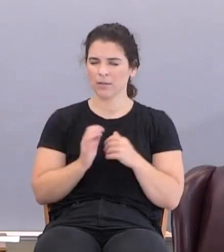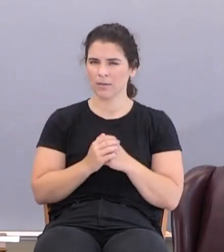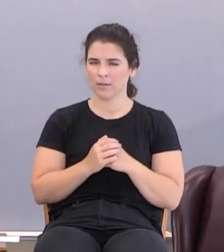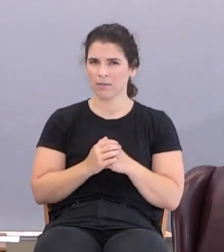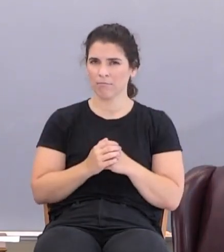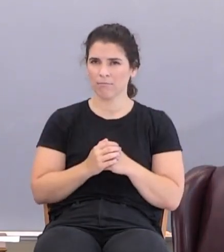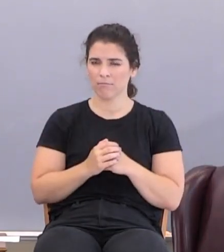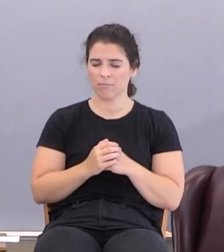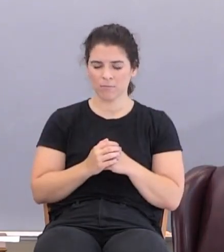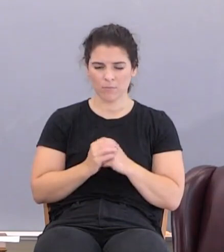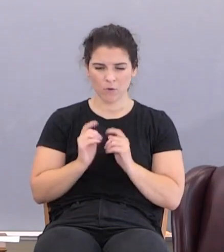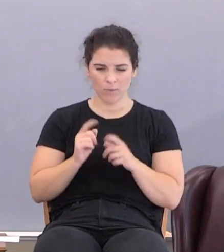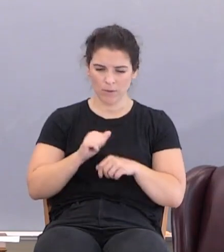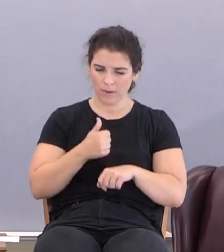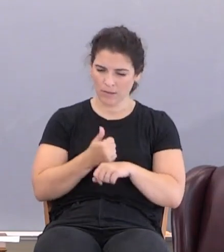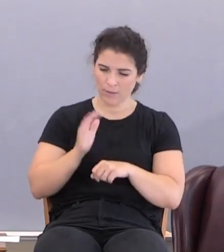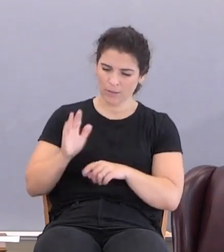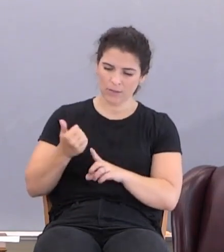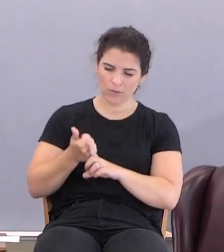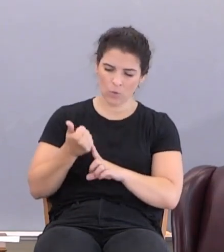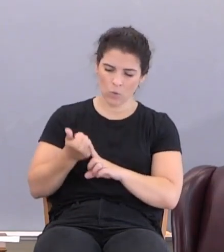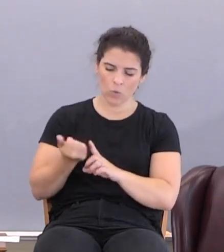He was about to establish his own righteousness.